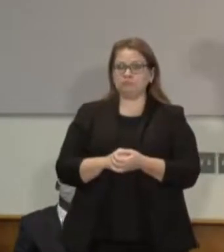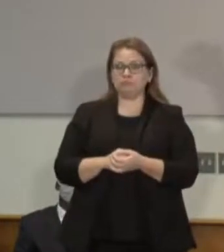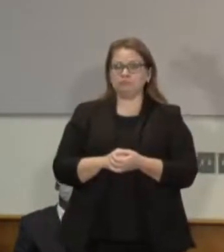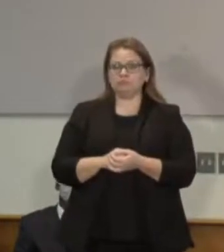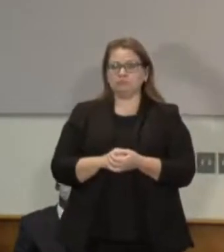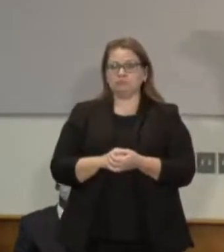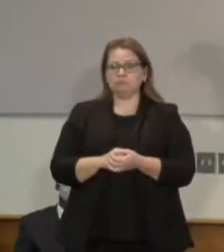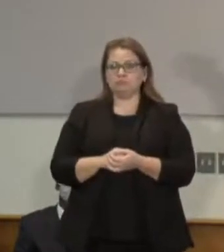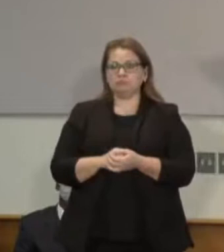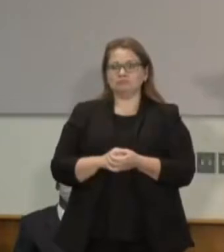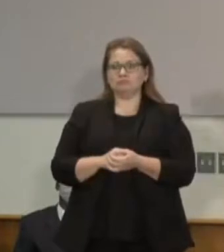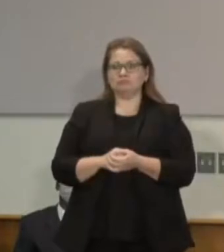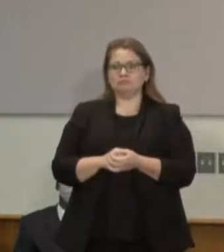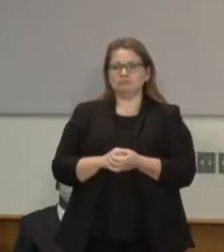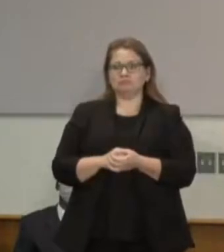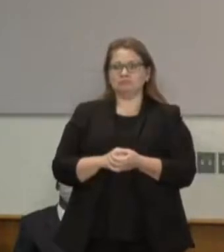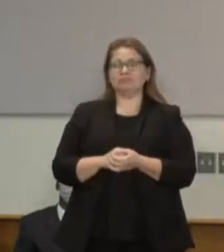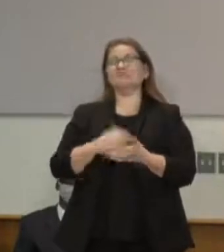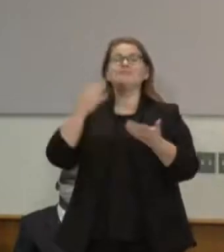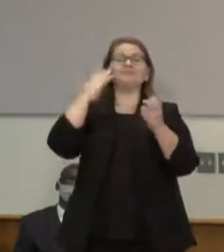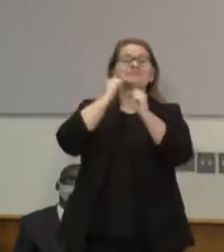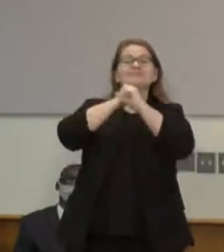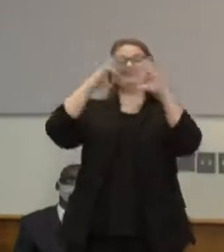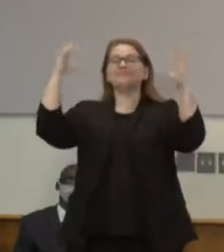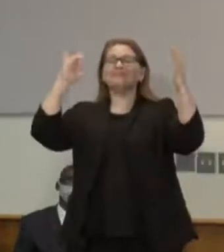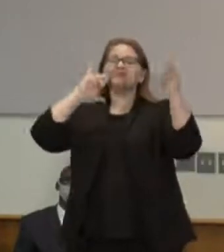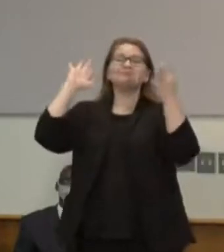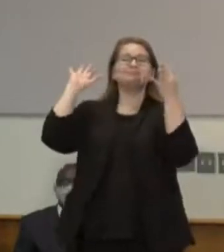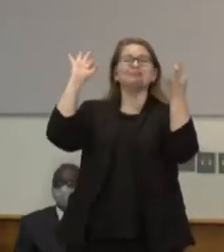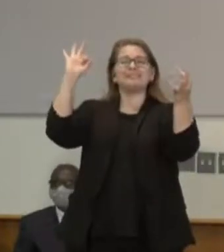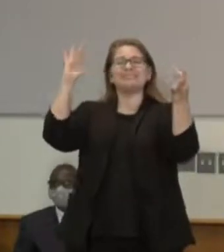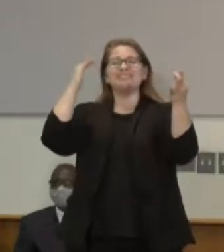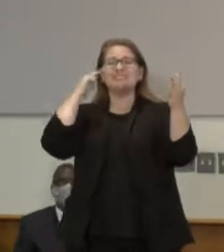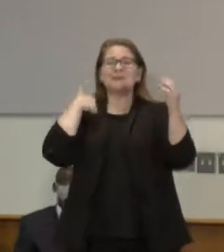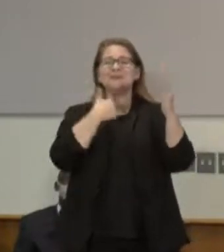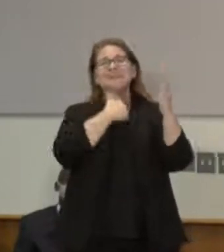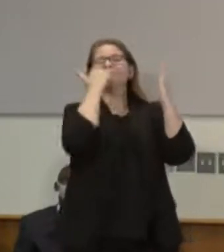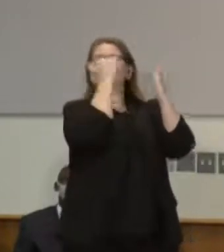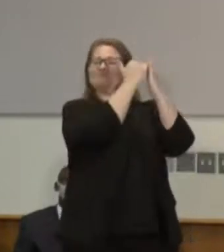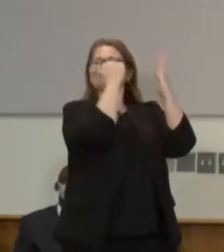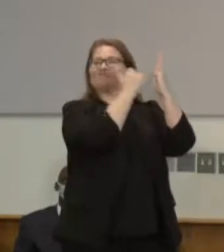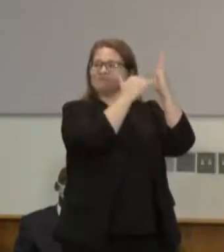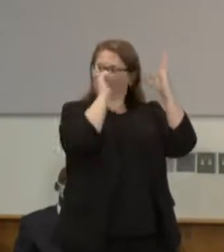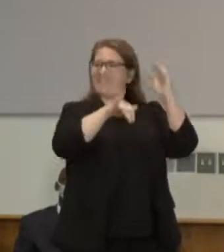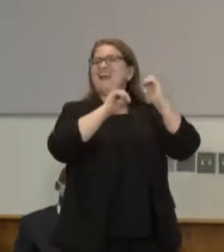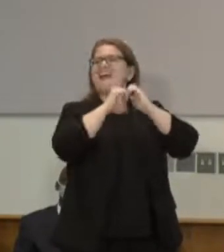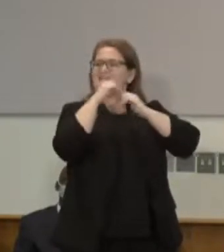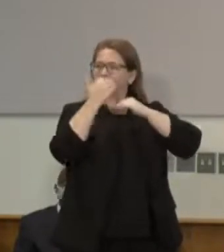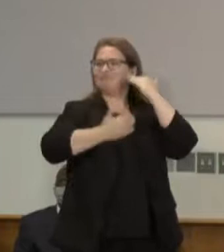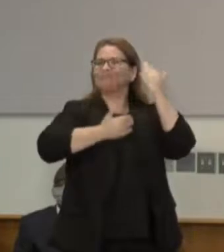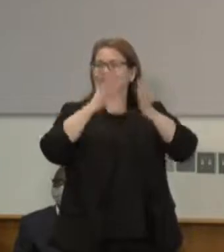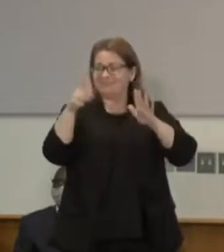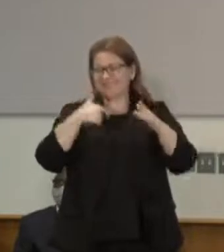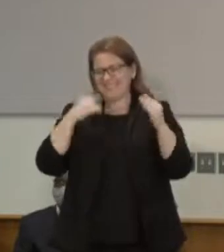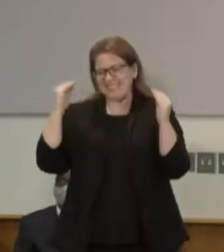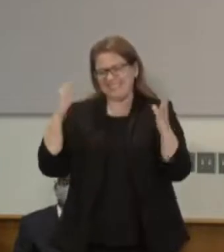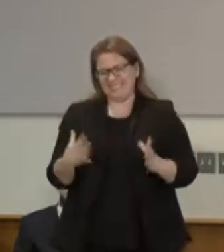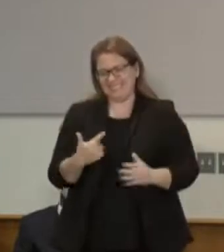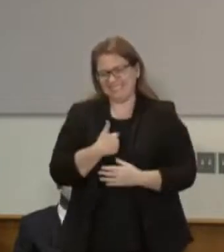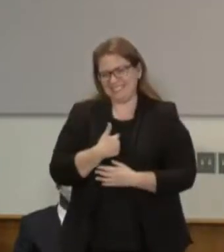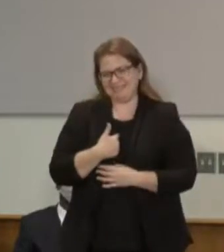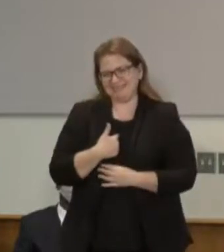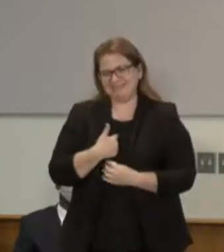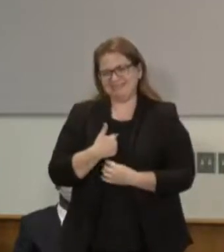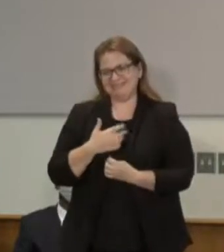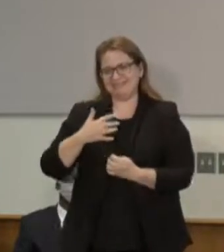rosy picture of where we rank on certain things. You've heard me say this as a teacher, we rank last on school counselors and social workers. So one of the things